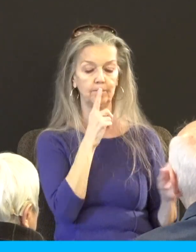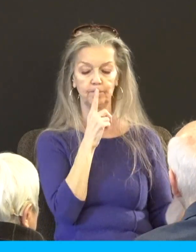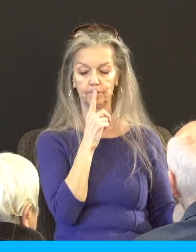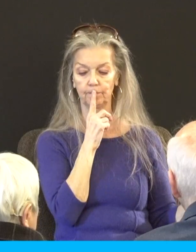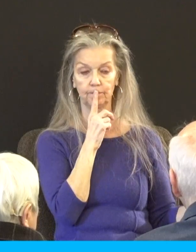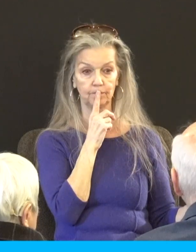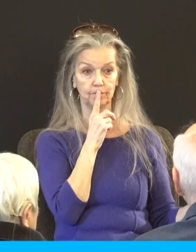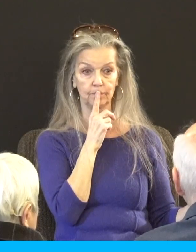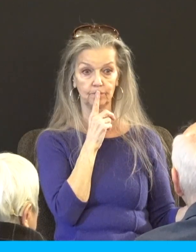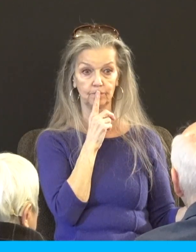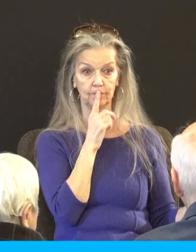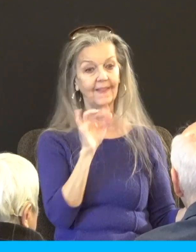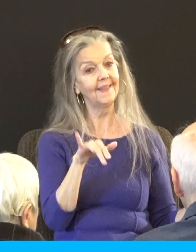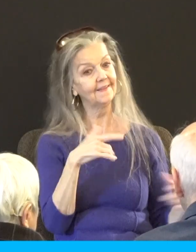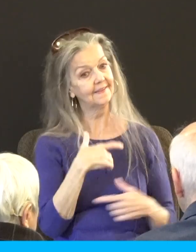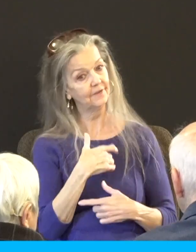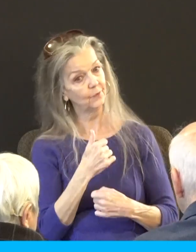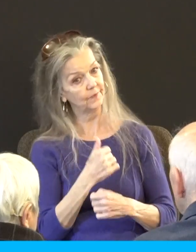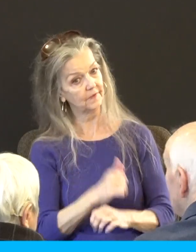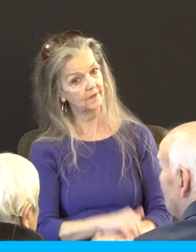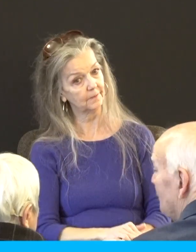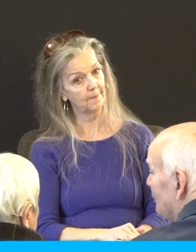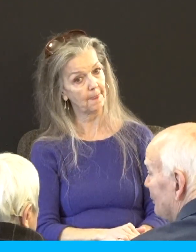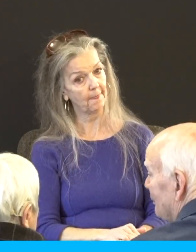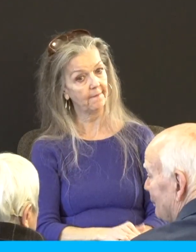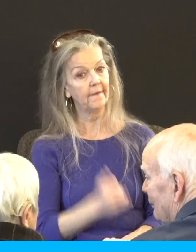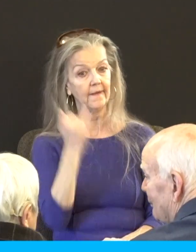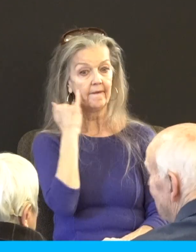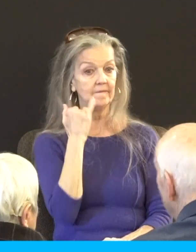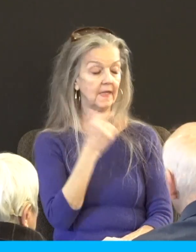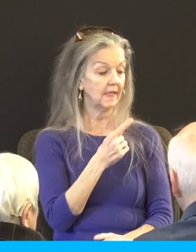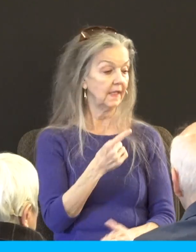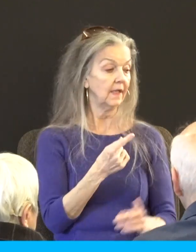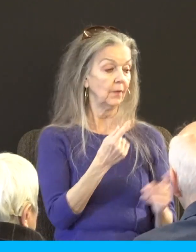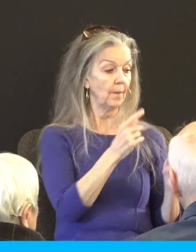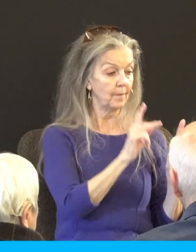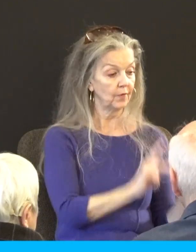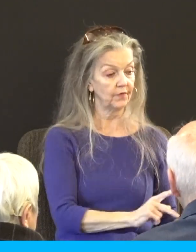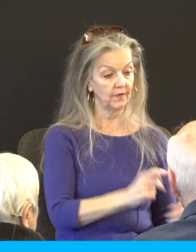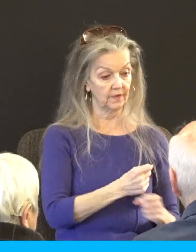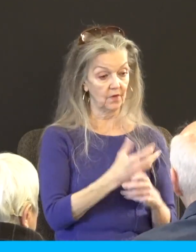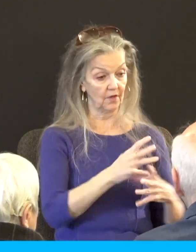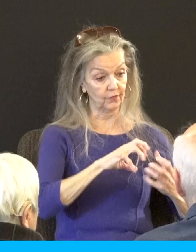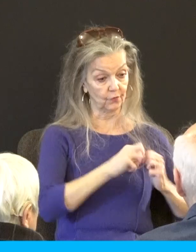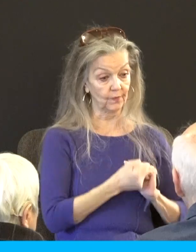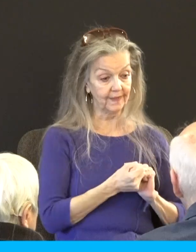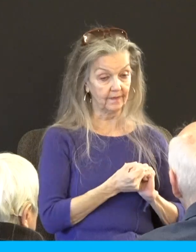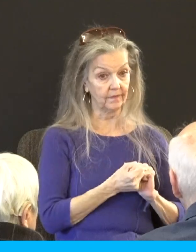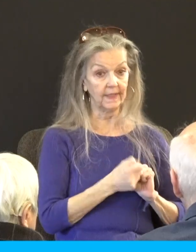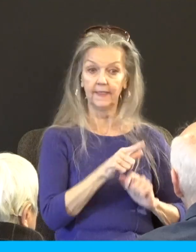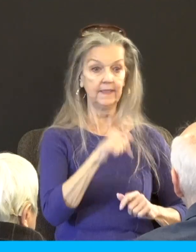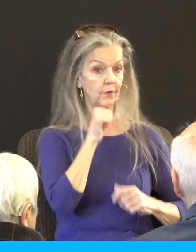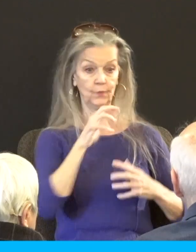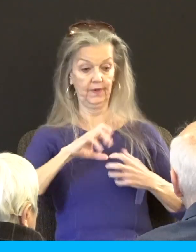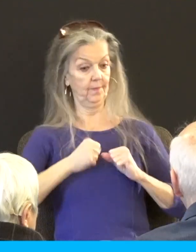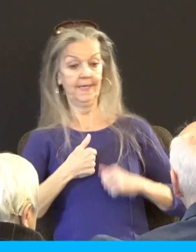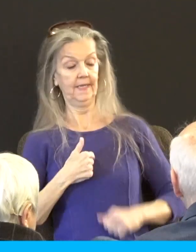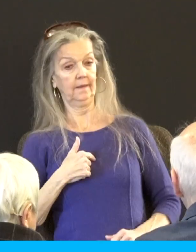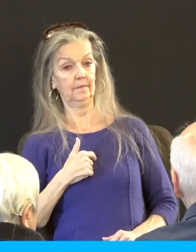that's really interesting if any has caused grief he has not grieved me but in part in other words I'm out here watching you guys